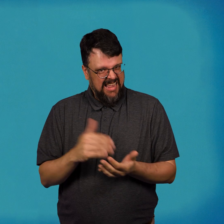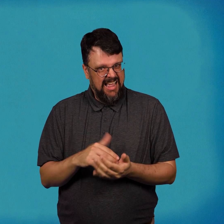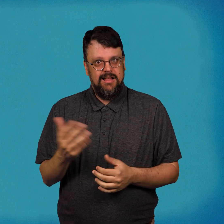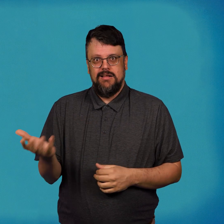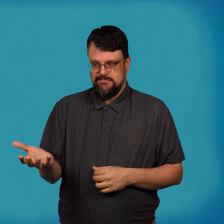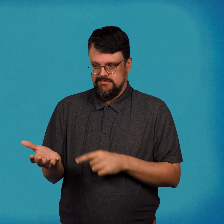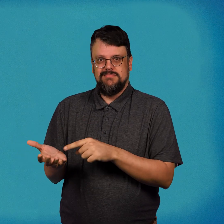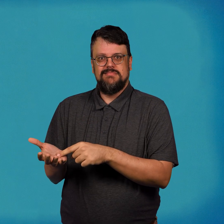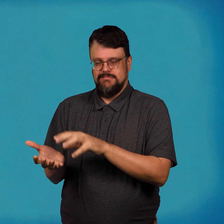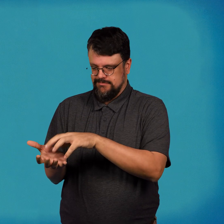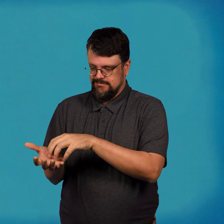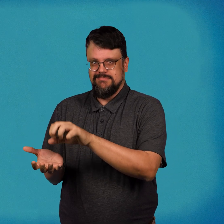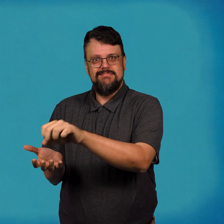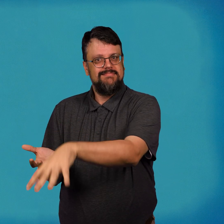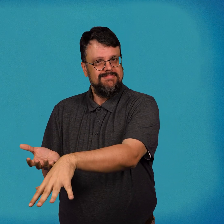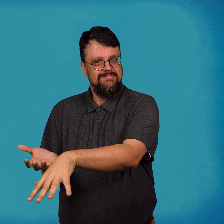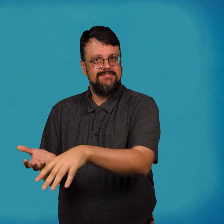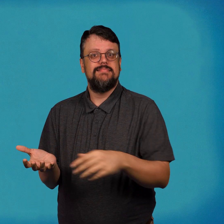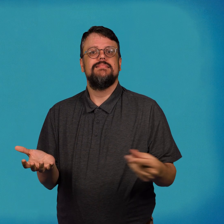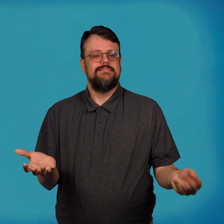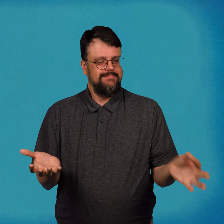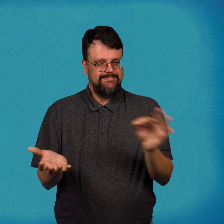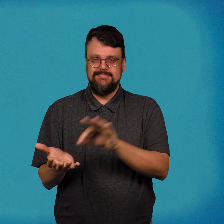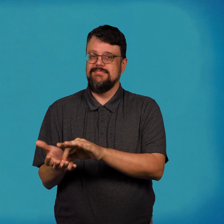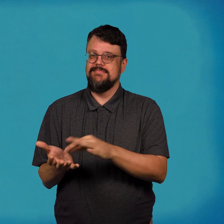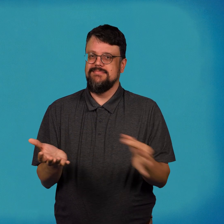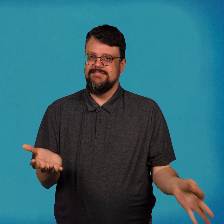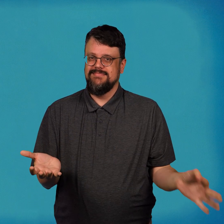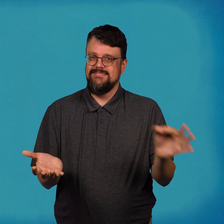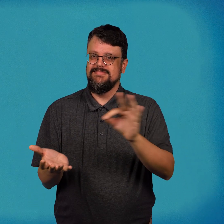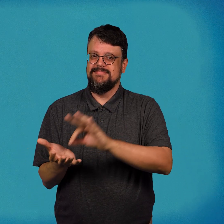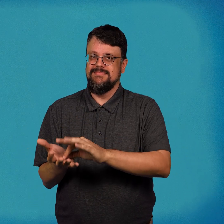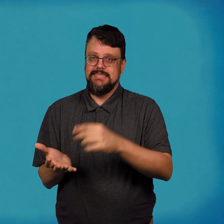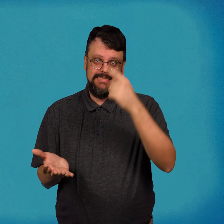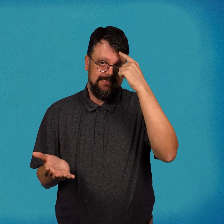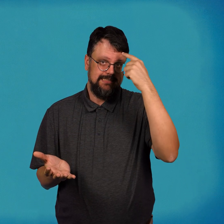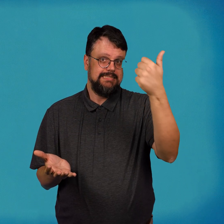Take the nickels off the scale, and do the same thing with dimes.